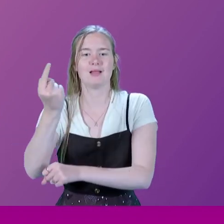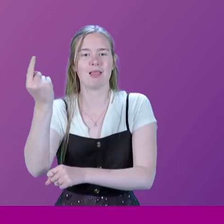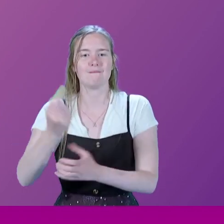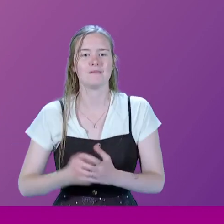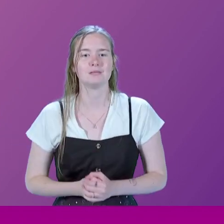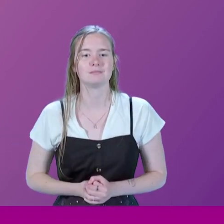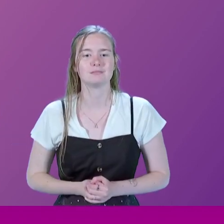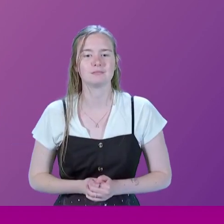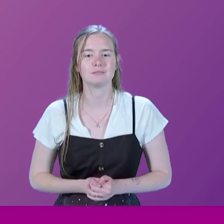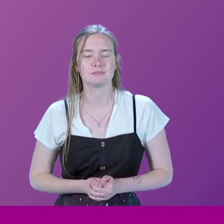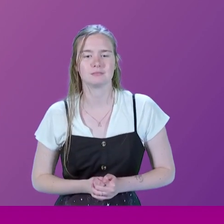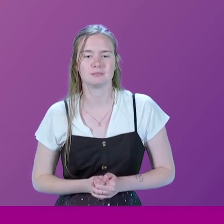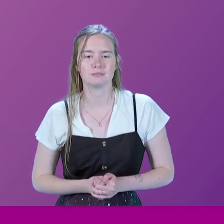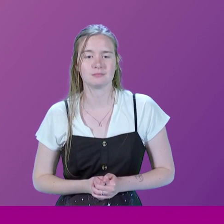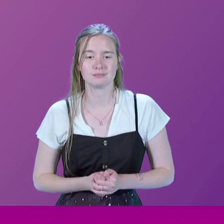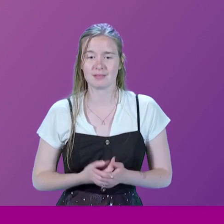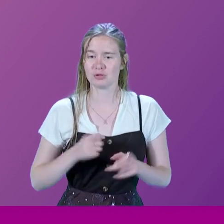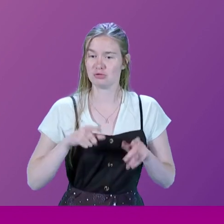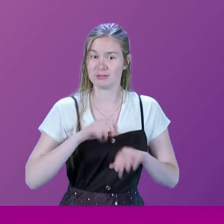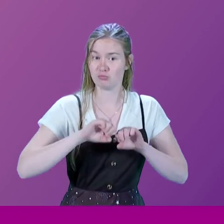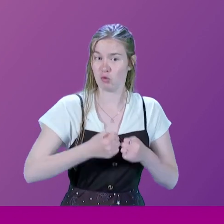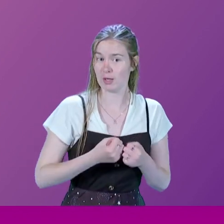Michael, is it irredeemably broken?